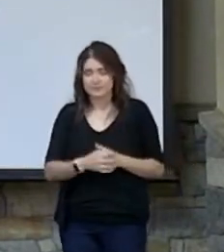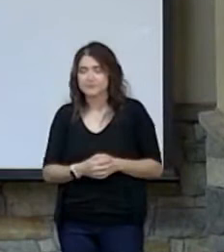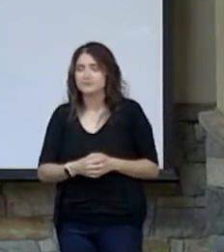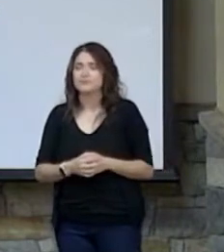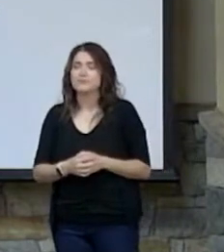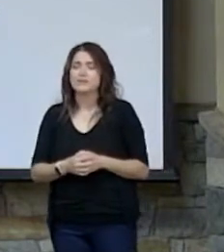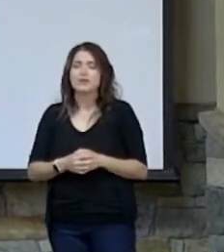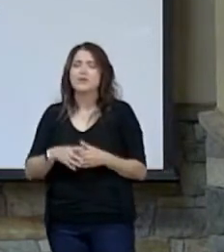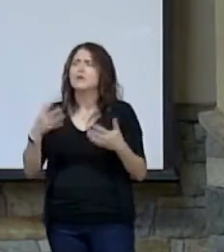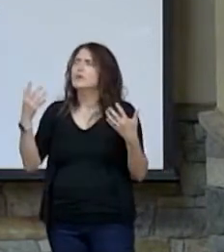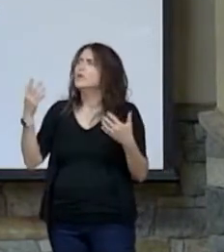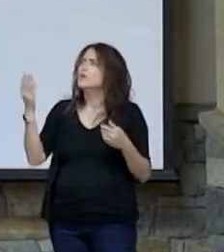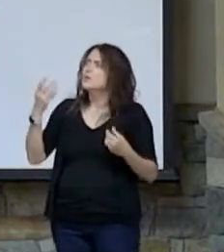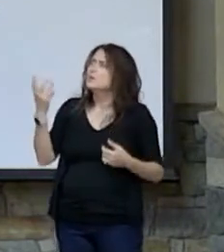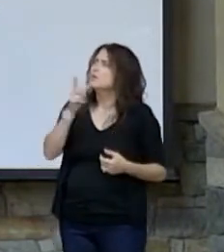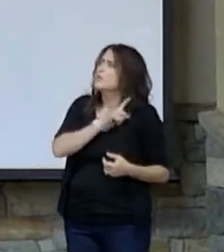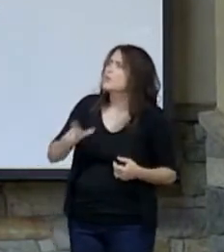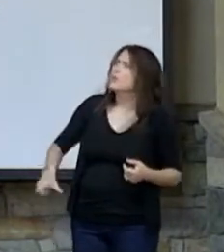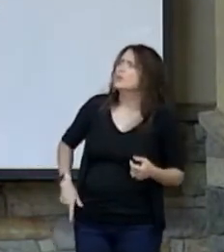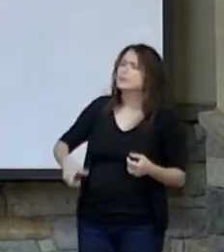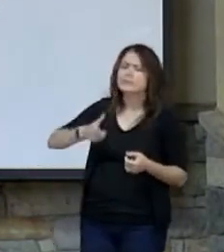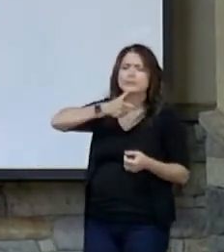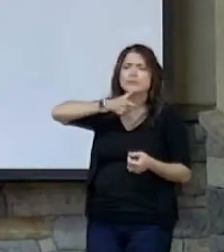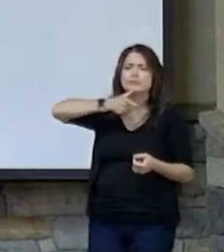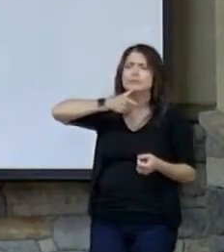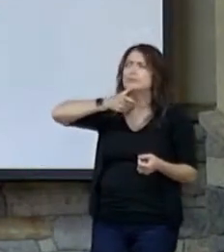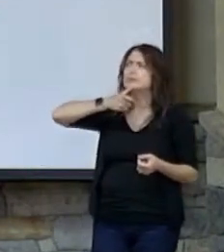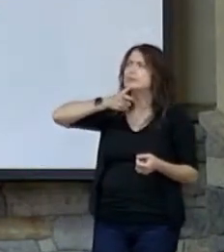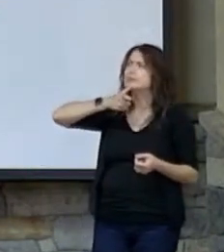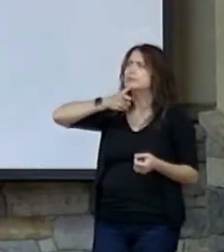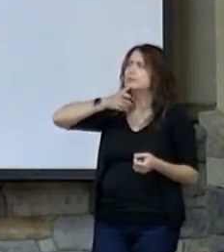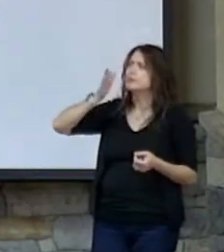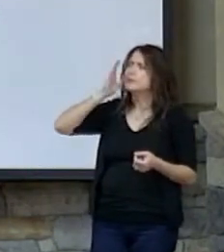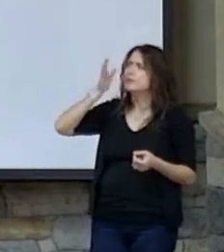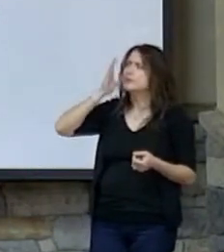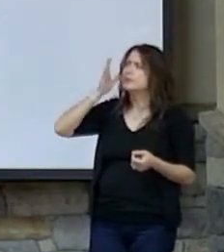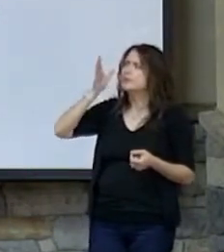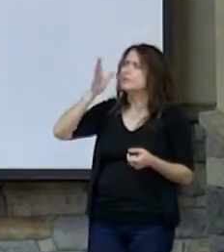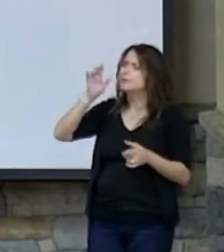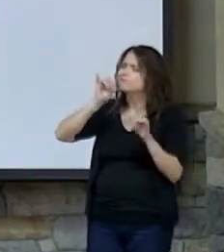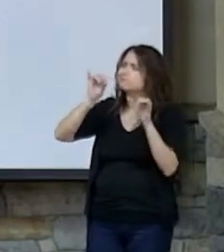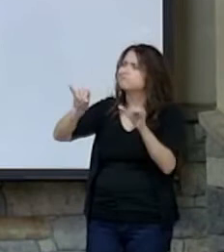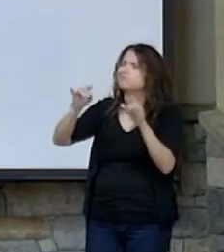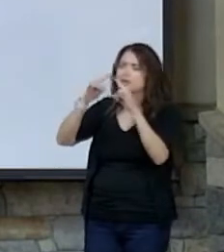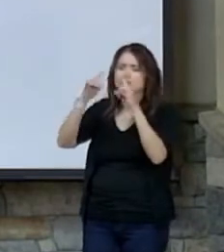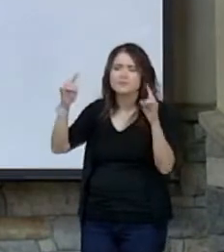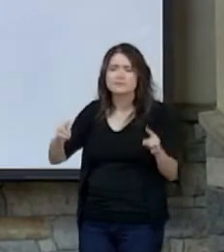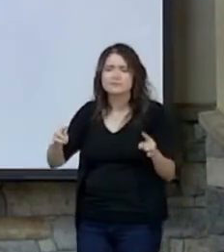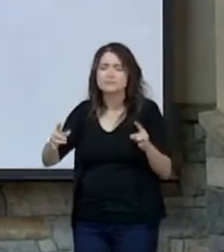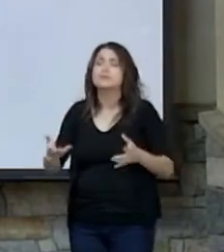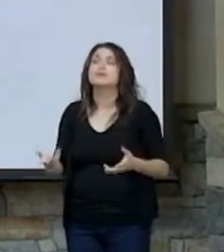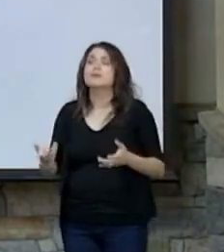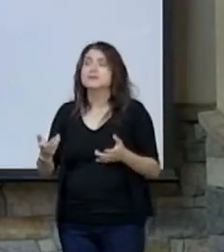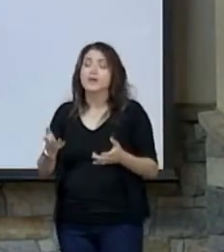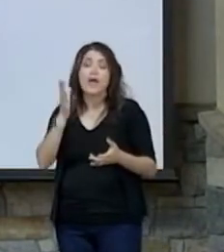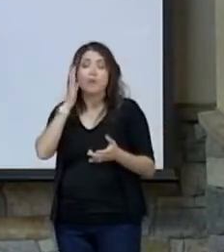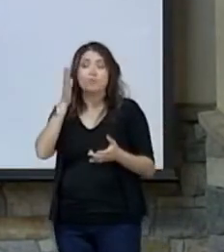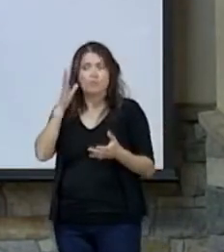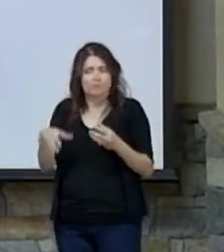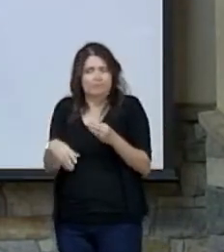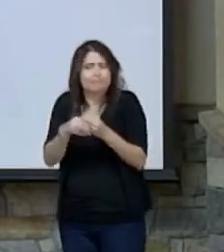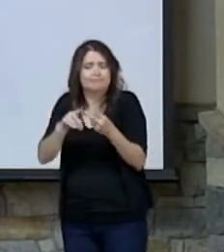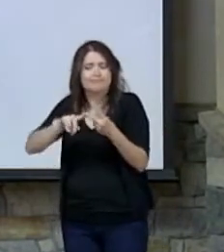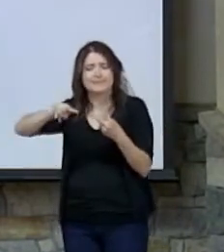O Lord, who shall sojourn in your tent? And actually, we'll go ahead and pose the second